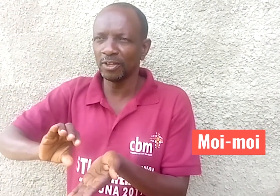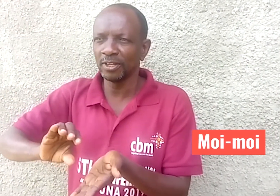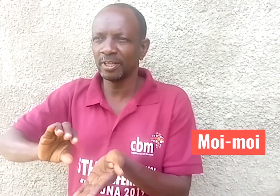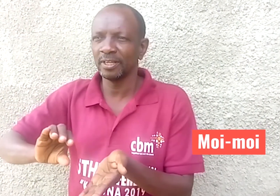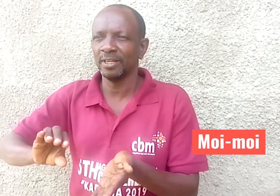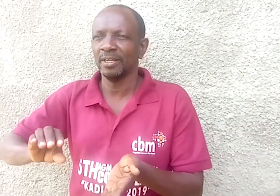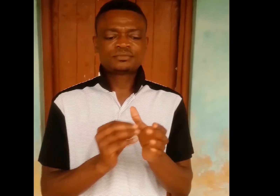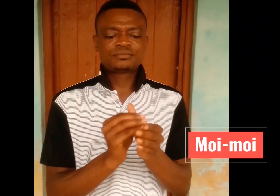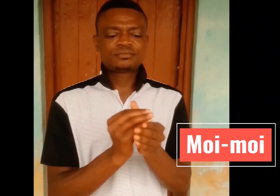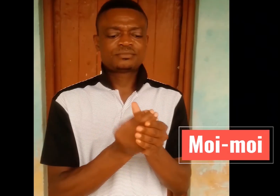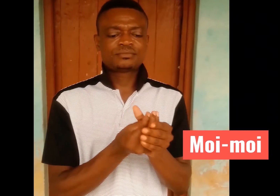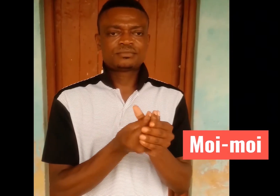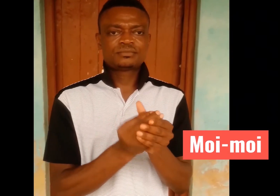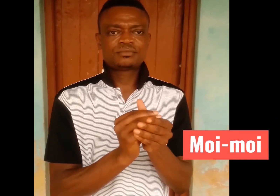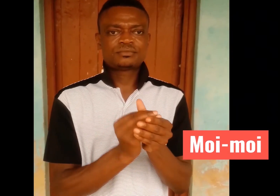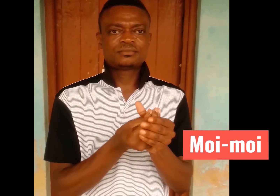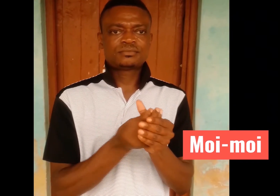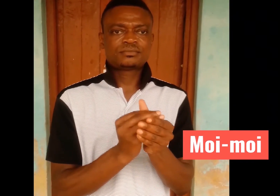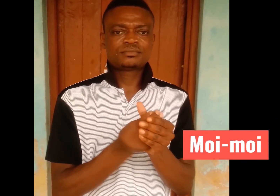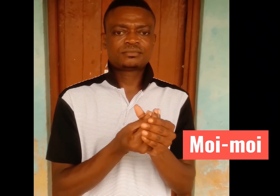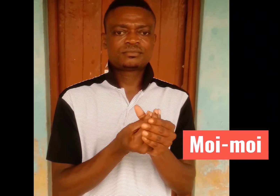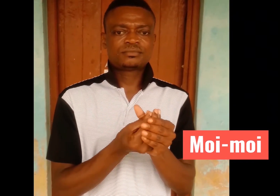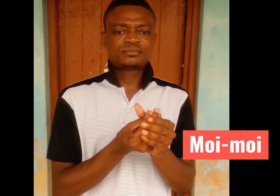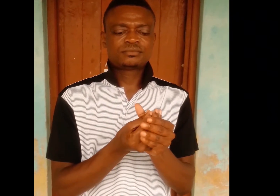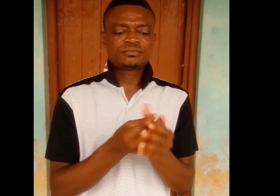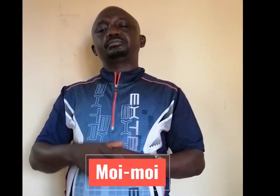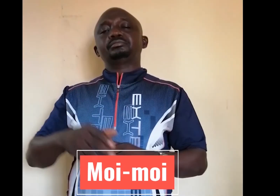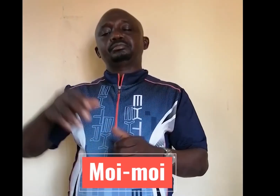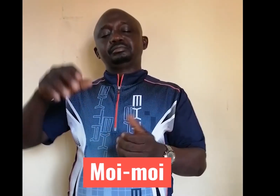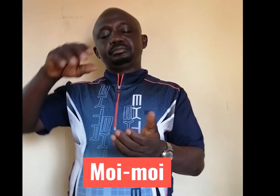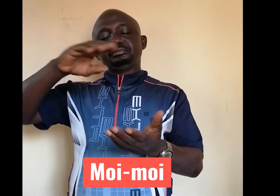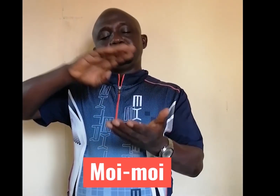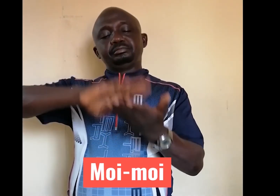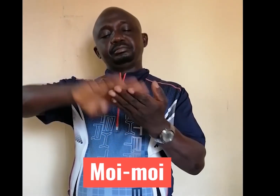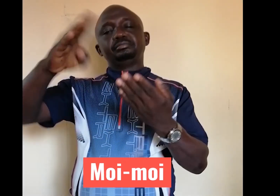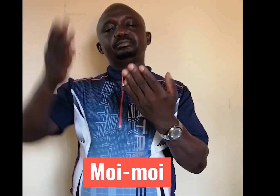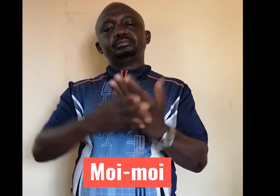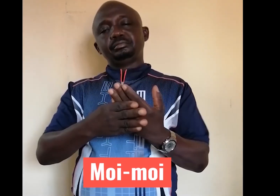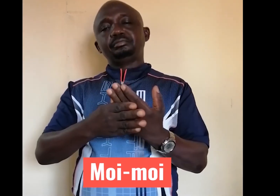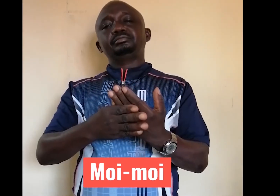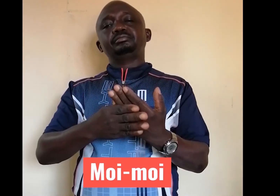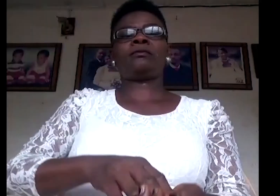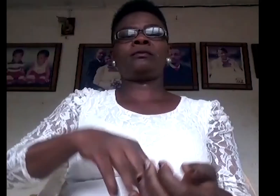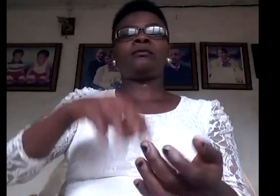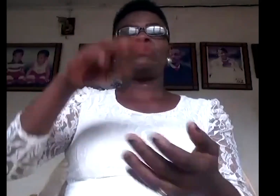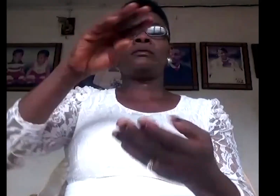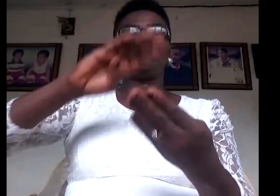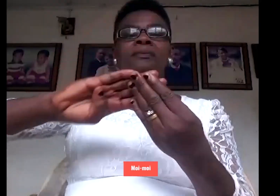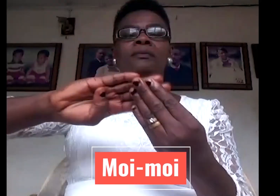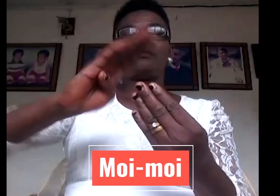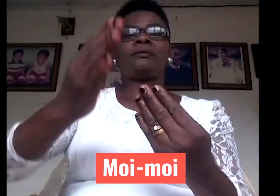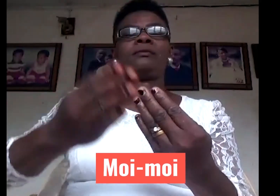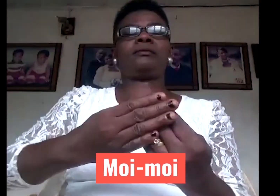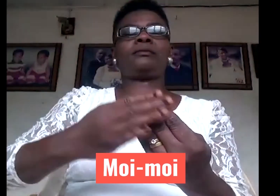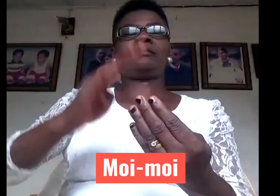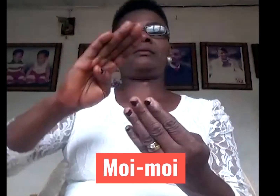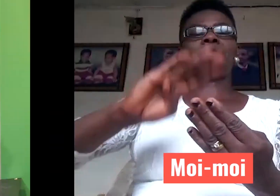when the United Nations is advocating for the promotion and development of indigenous languages, languages that are endangered.